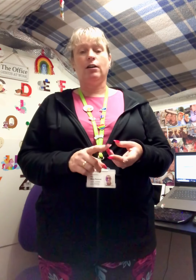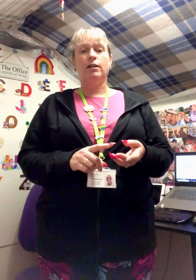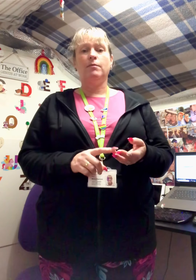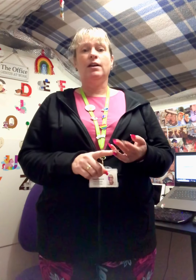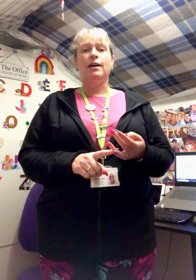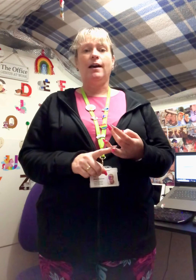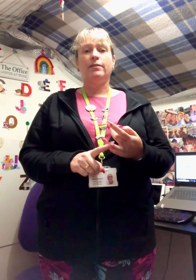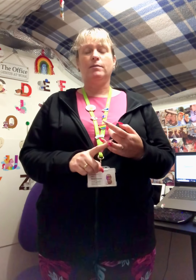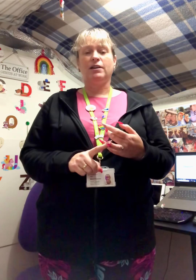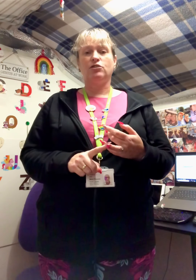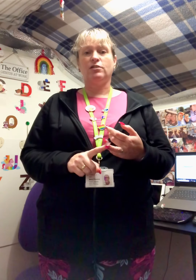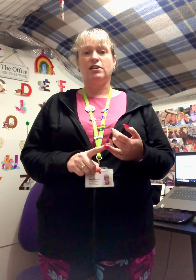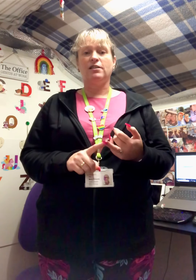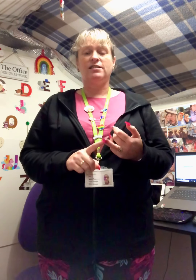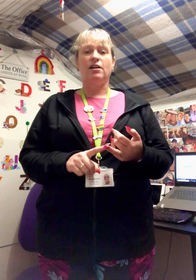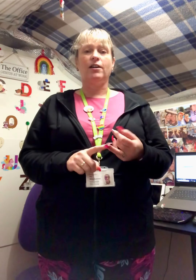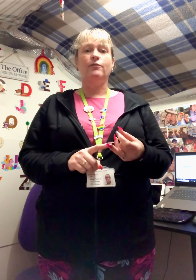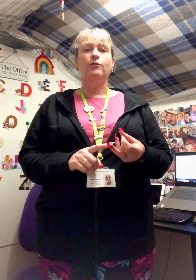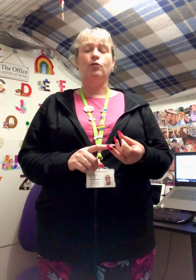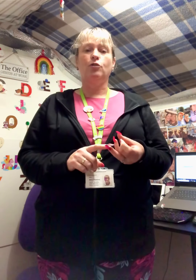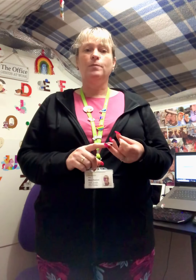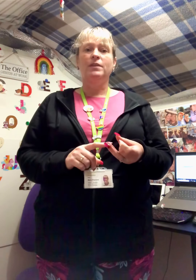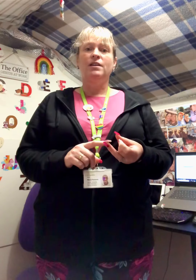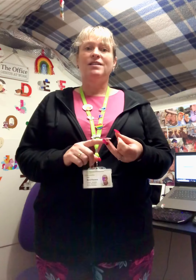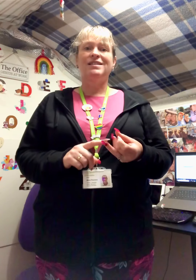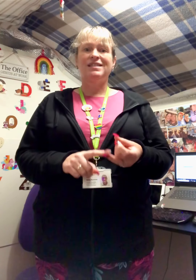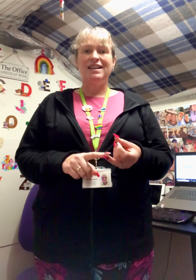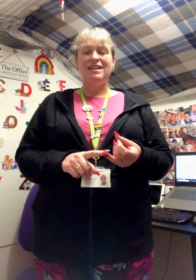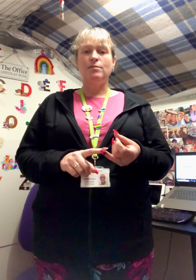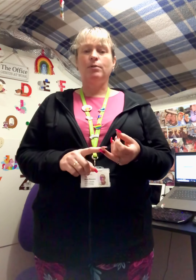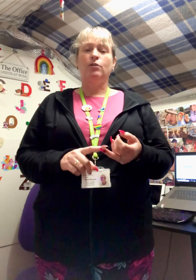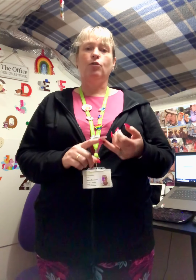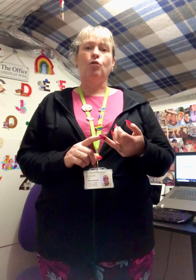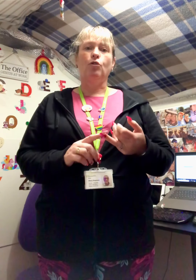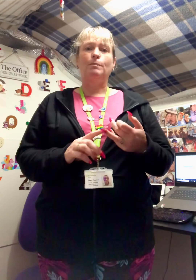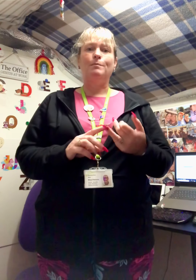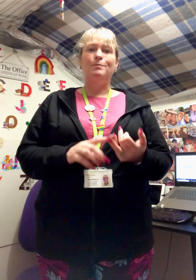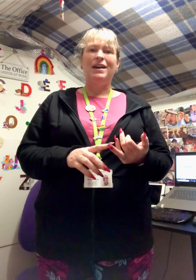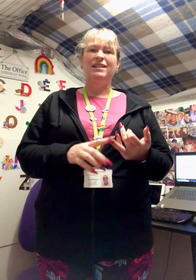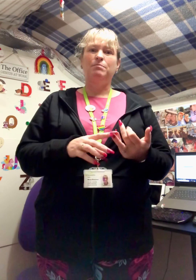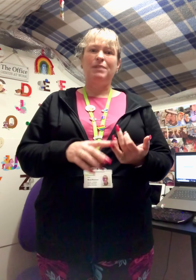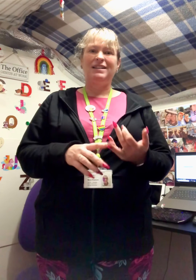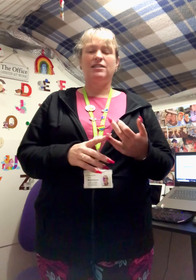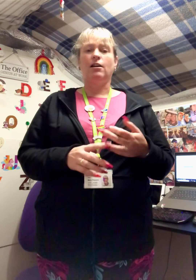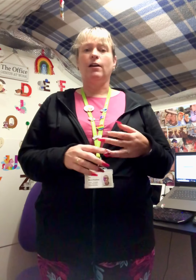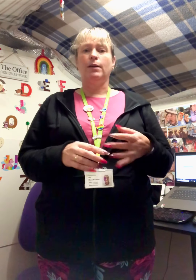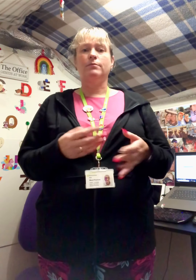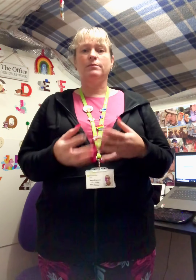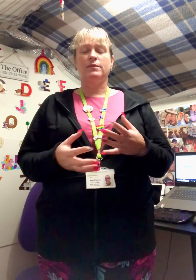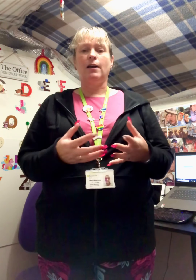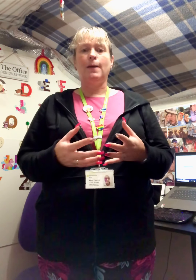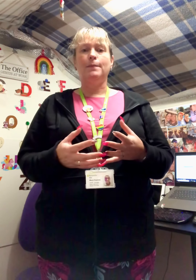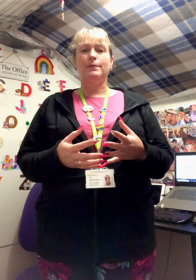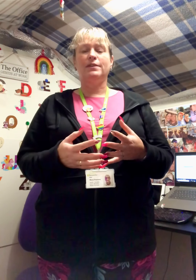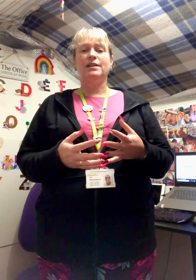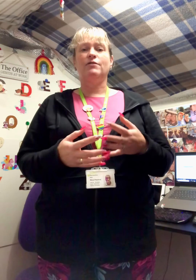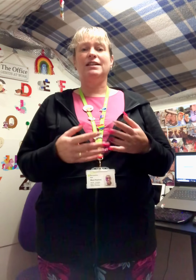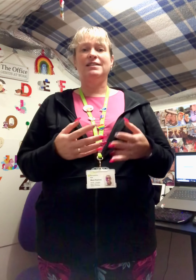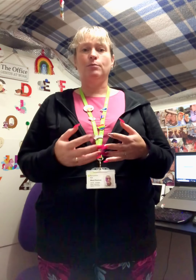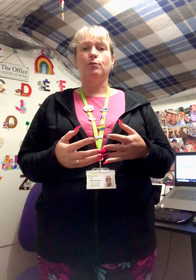and the Makaton sign for sleep or bed bedtime a really simple one